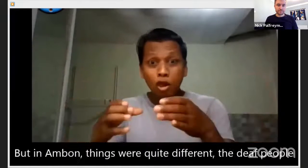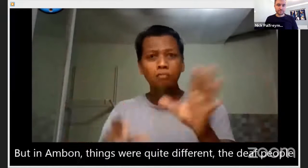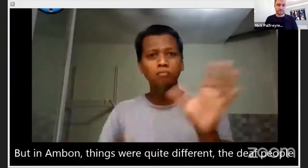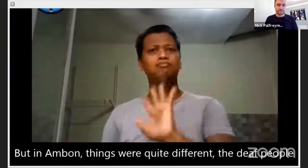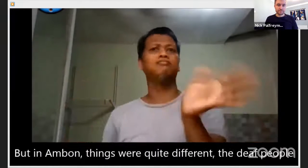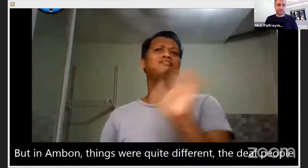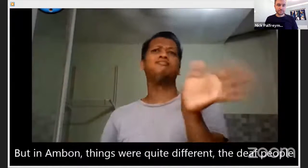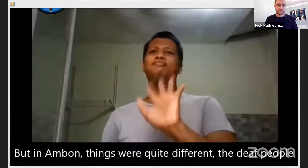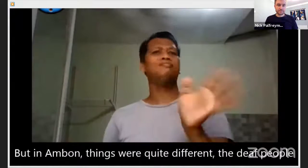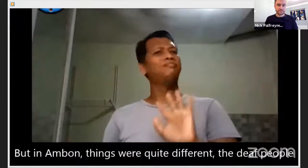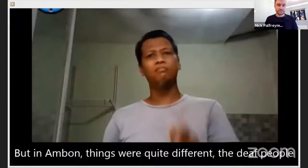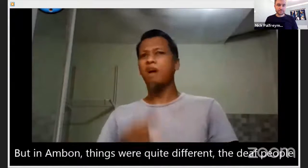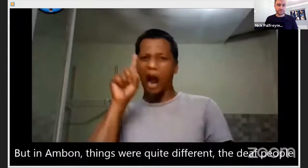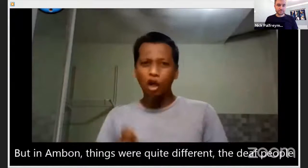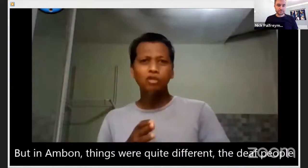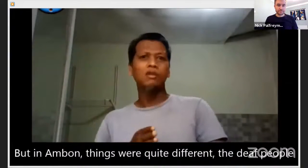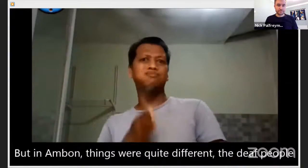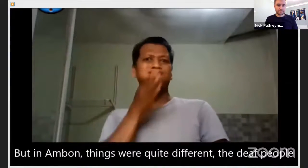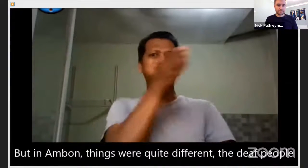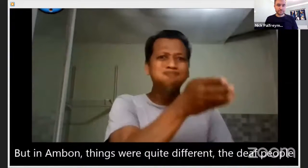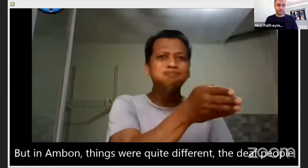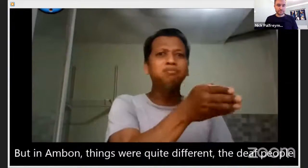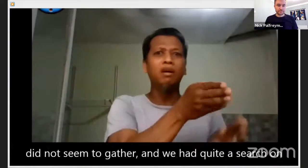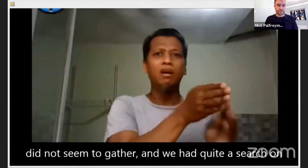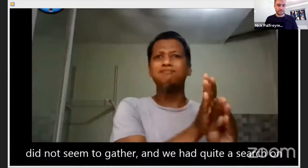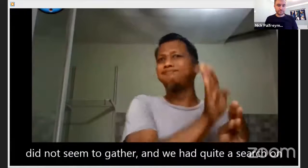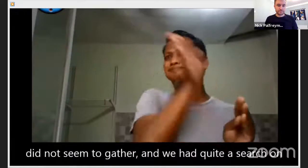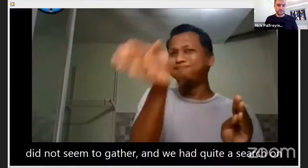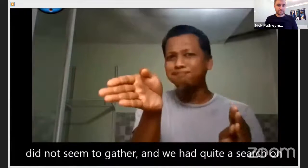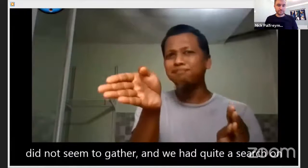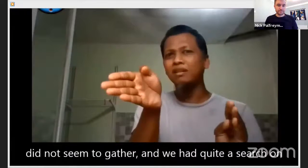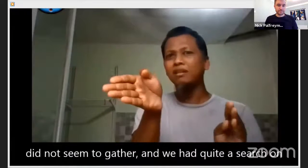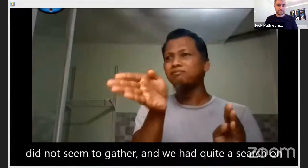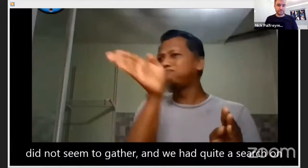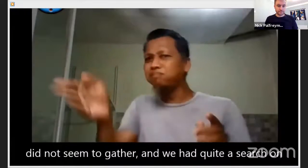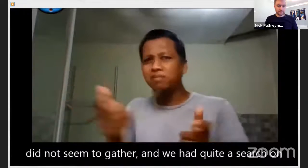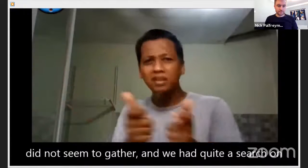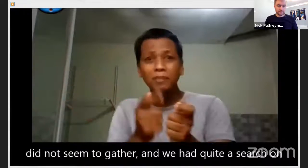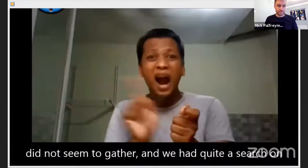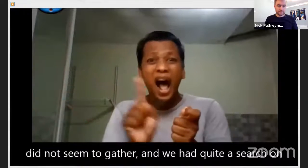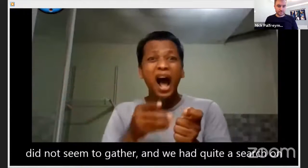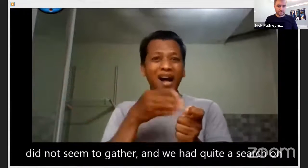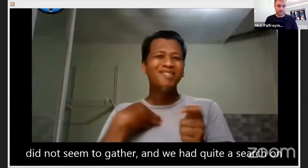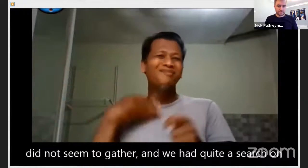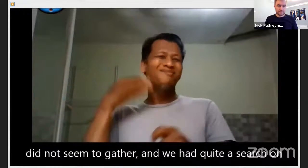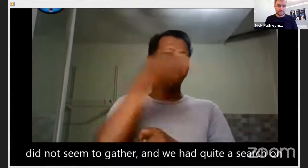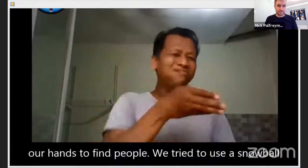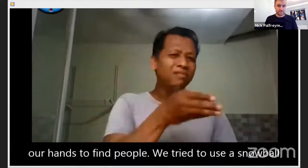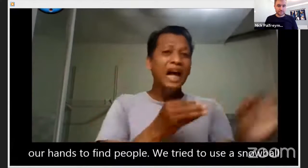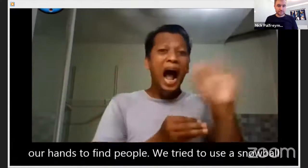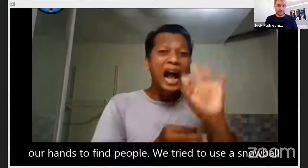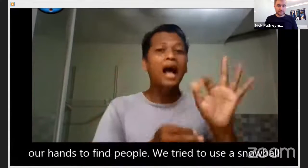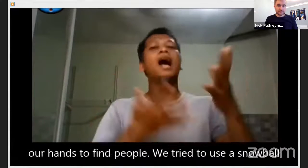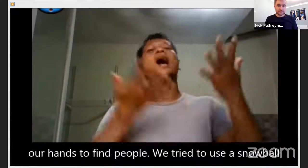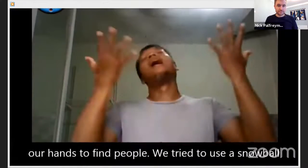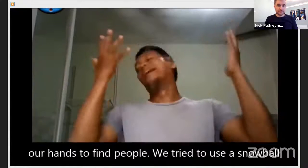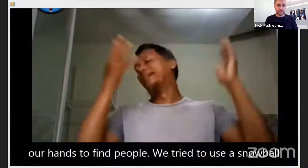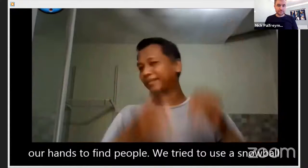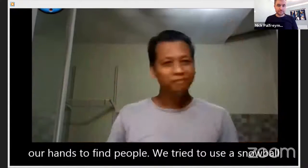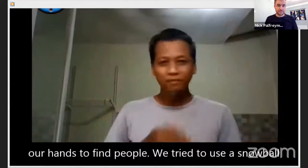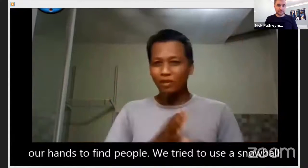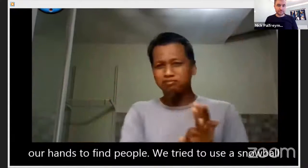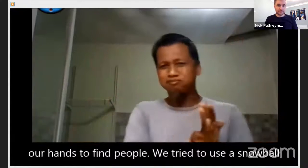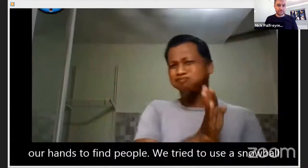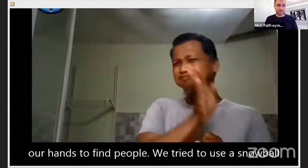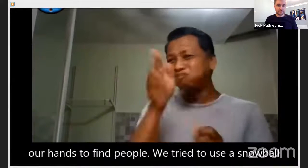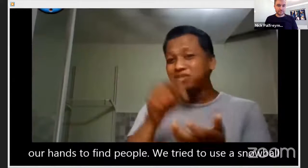came together. But in Ambon, things were quite different. The deaf people didn't seem together. And we had quite a search